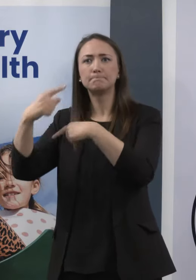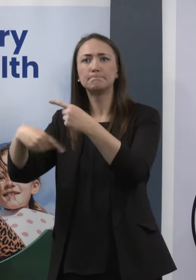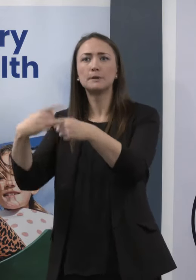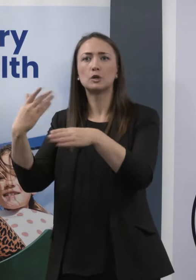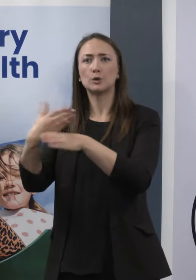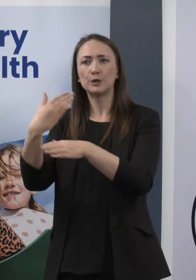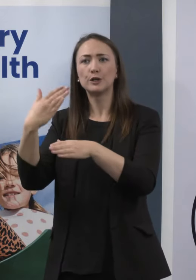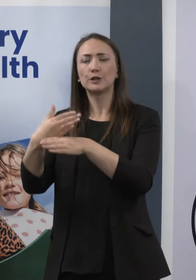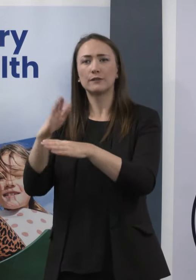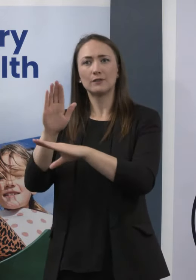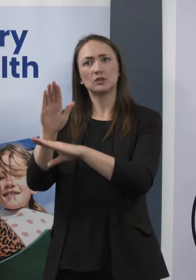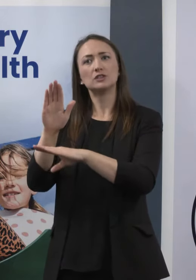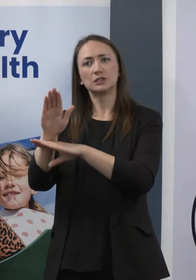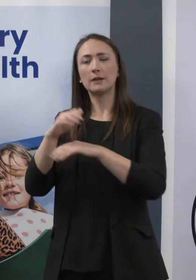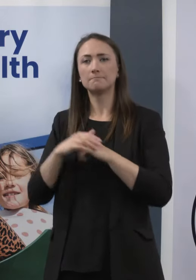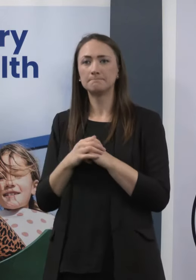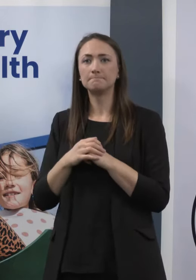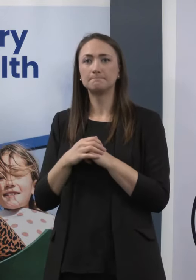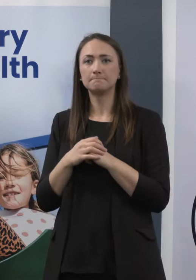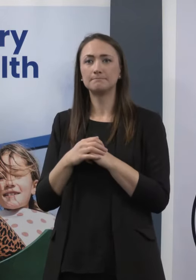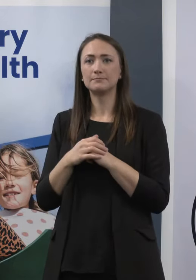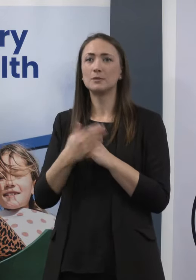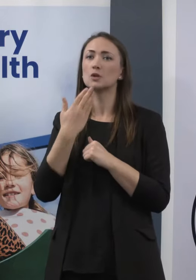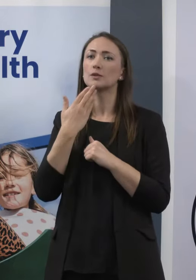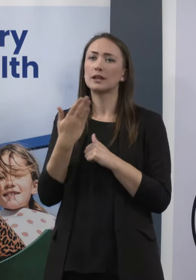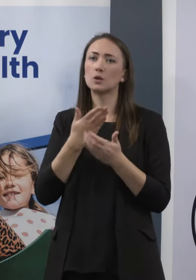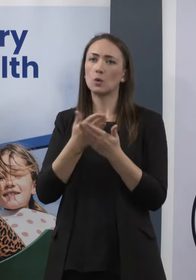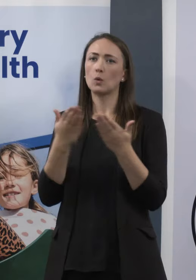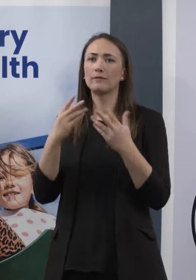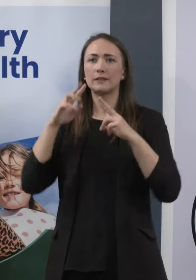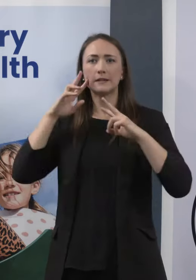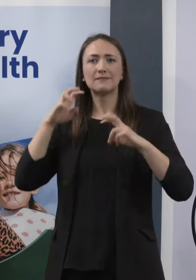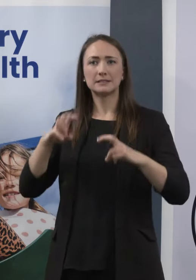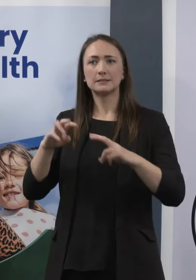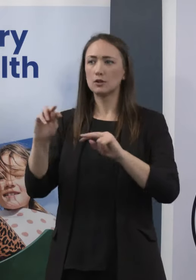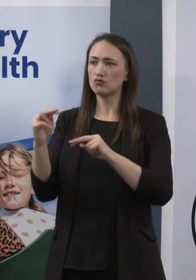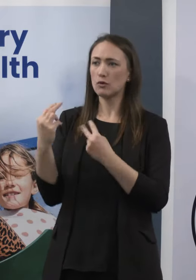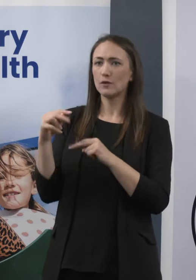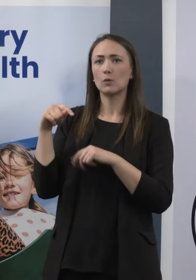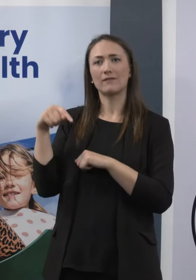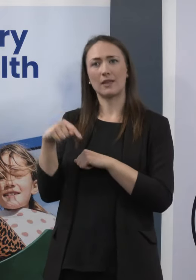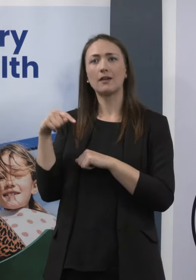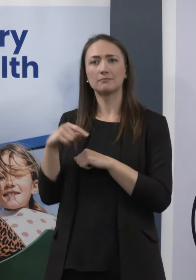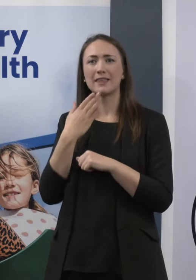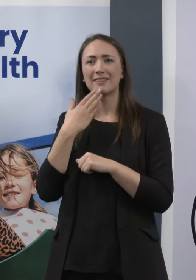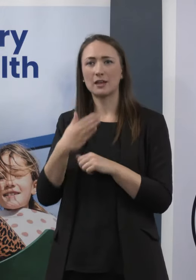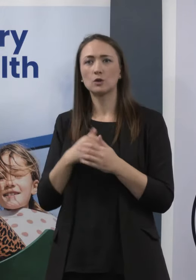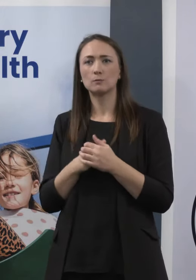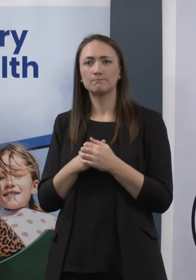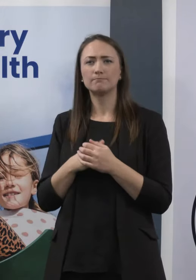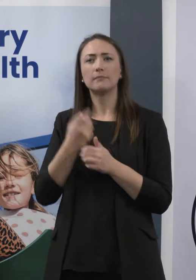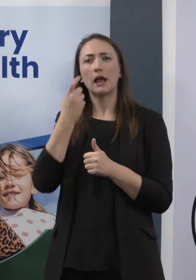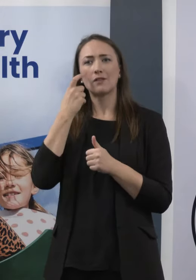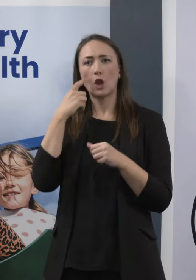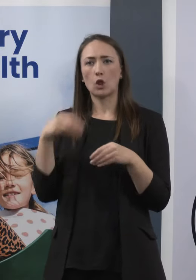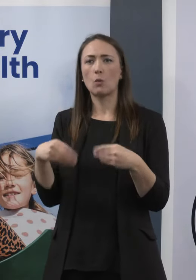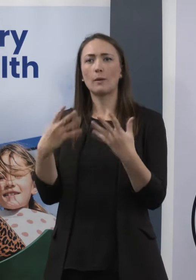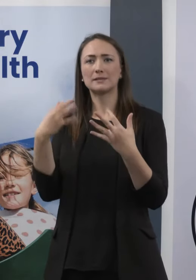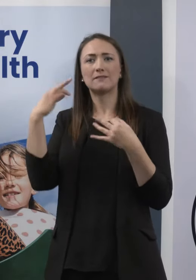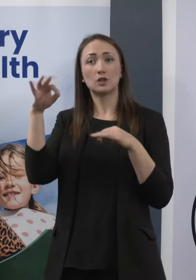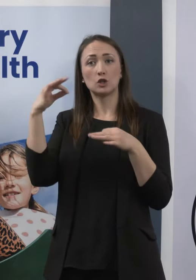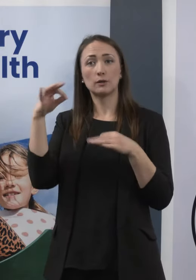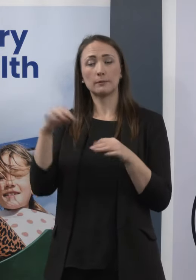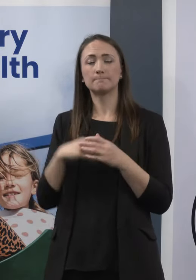the authors very much for that. It's been published alongside our response. There are some other documents being